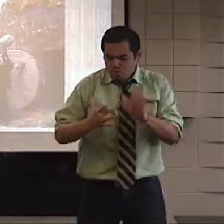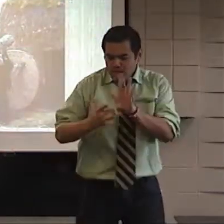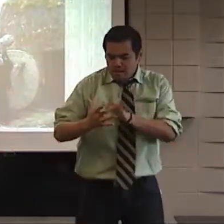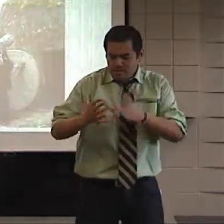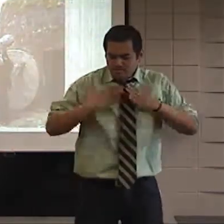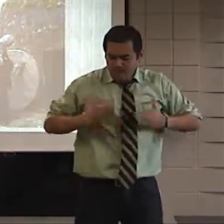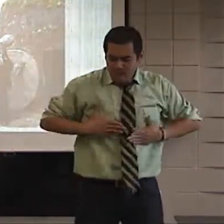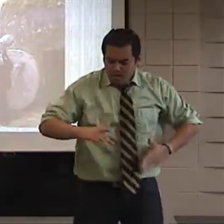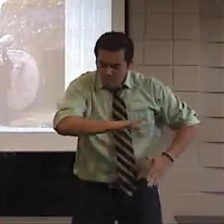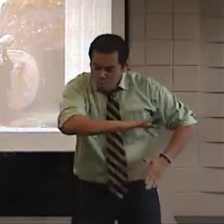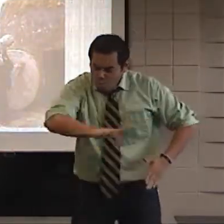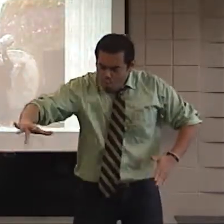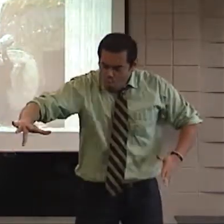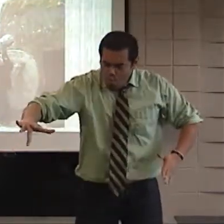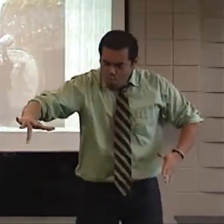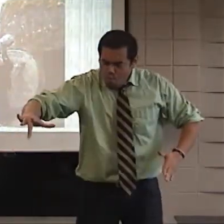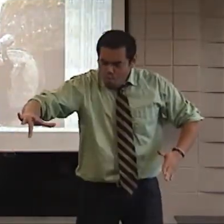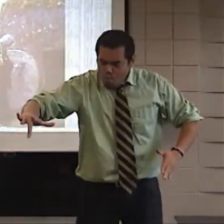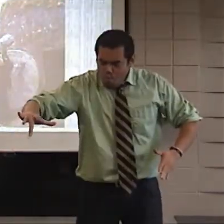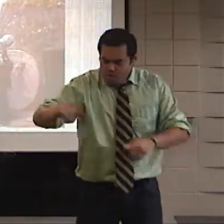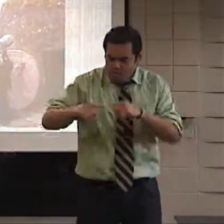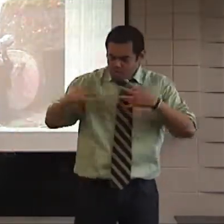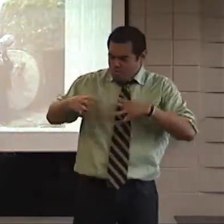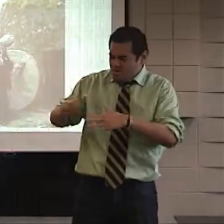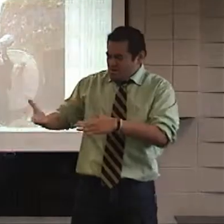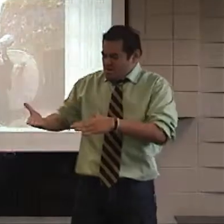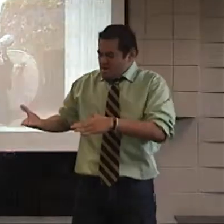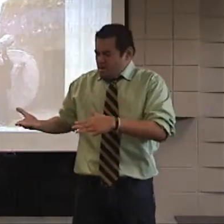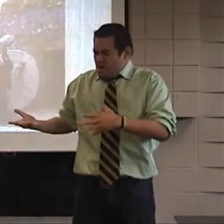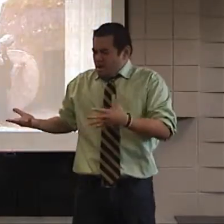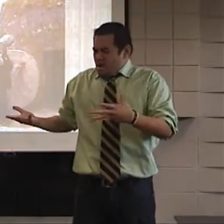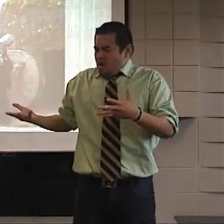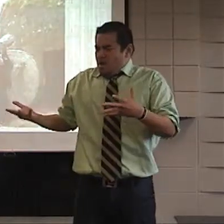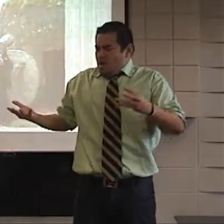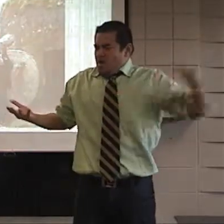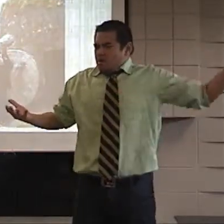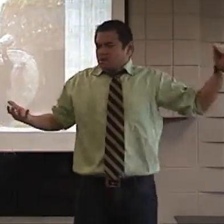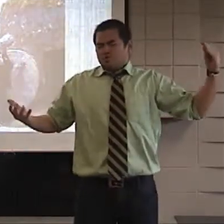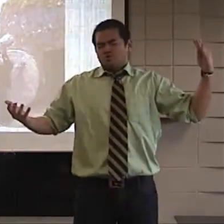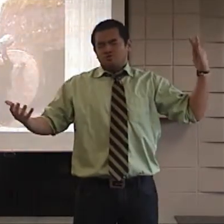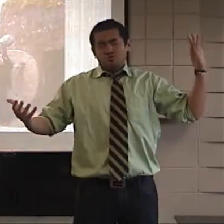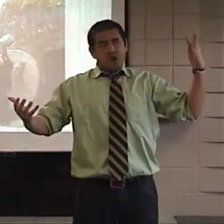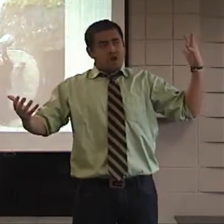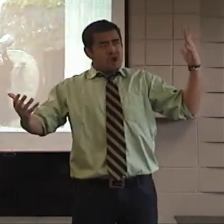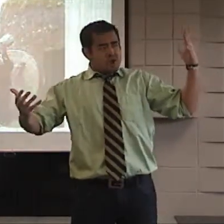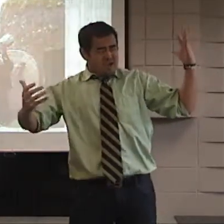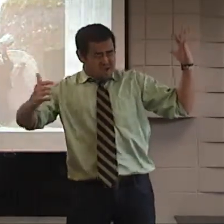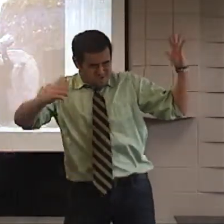grave, they noticed that Jesus' body was gone. But that the claws that had wrapped him were still there.